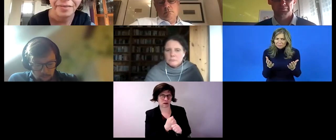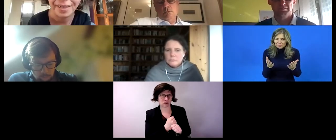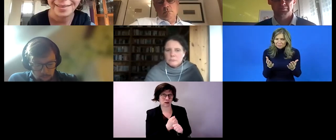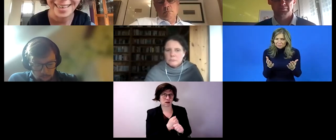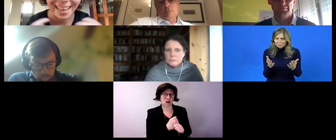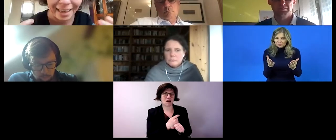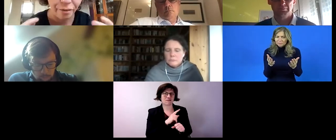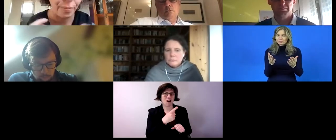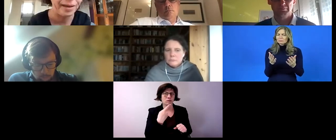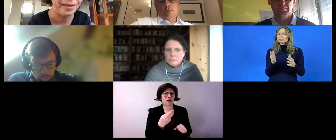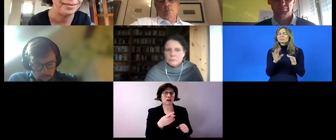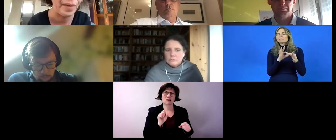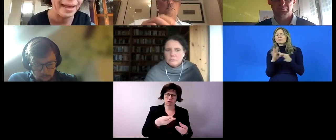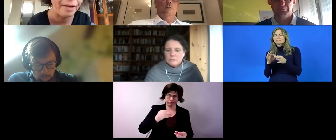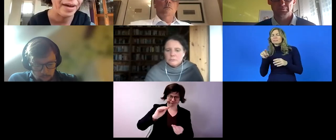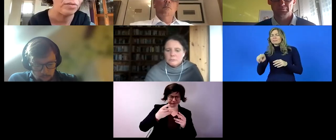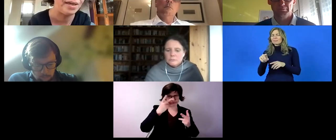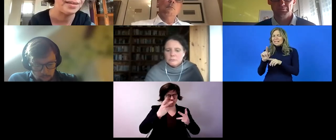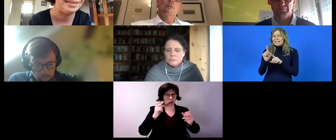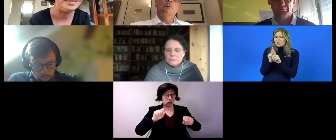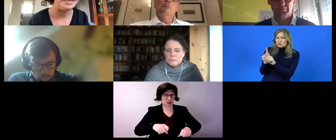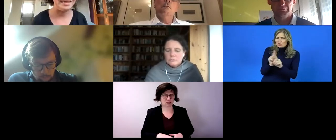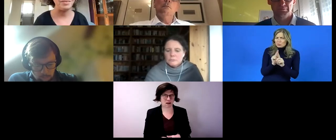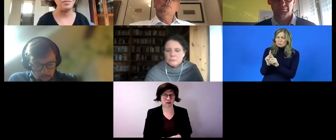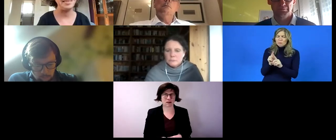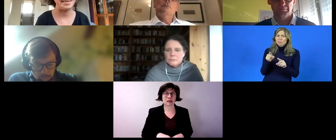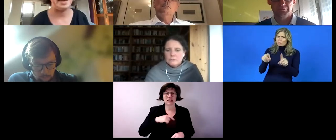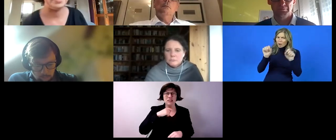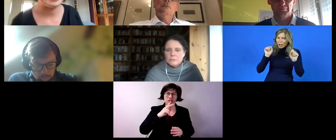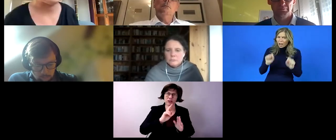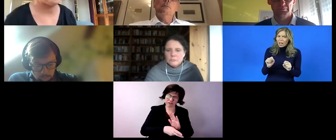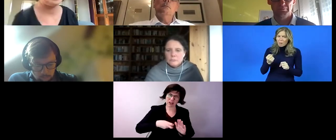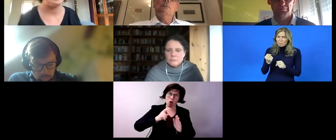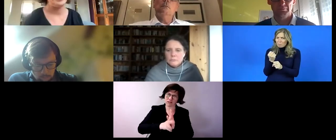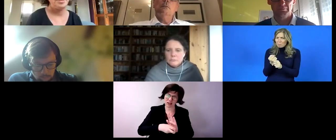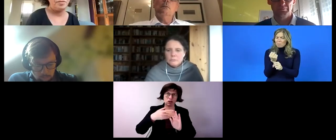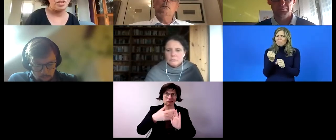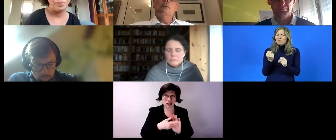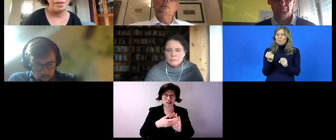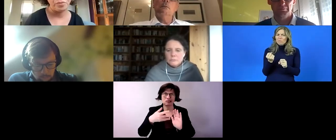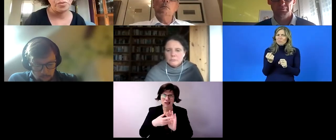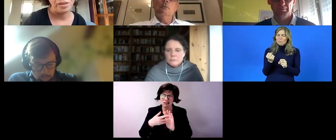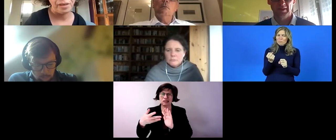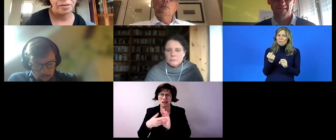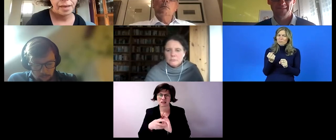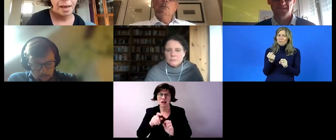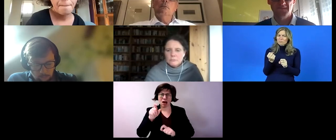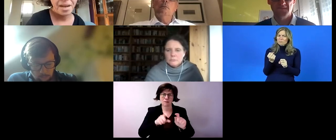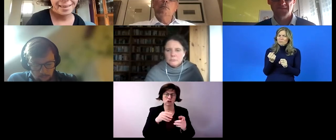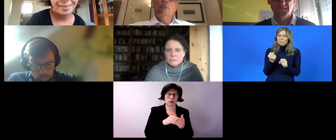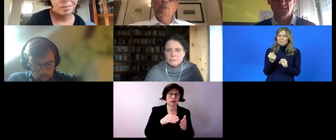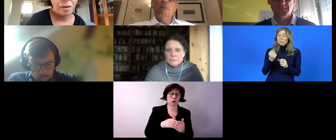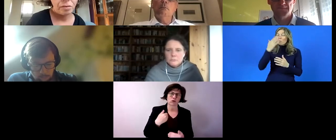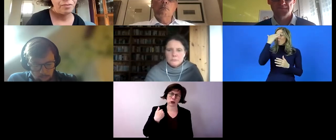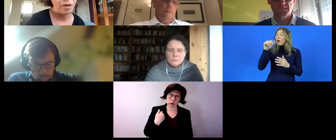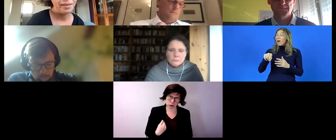what these persons can perform and what they like to do would that be more tangible because the experience i'm make